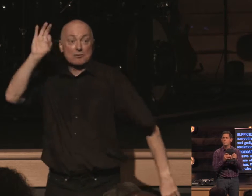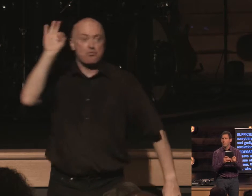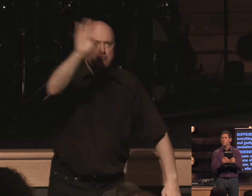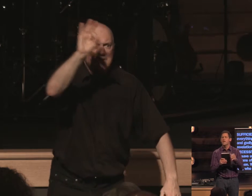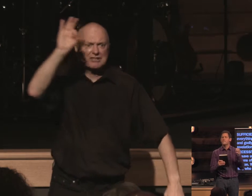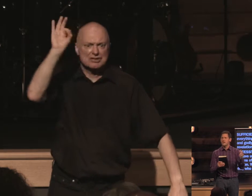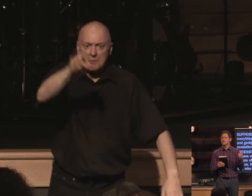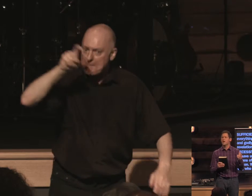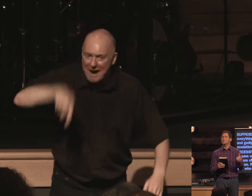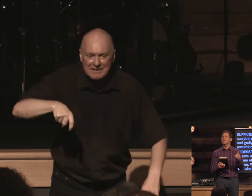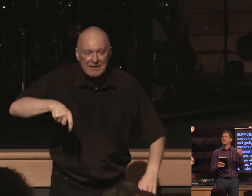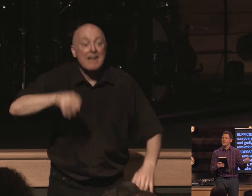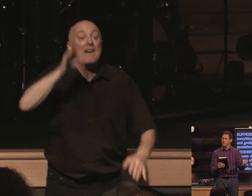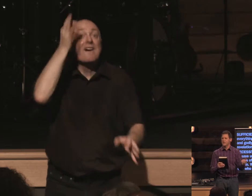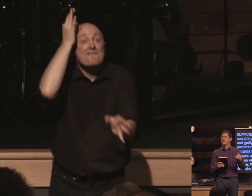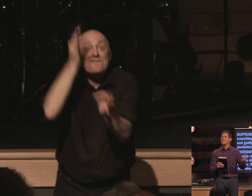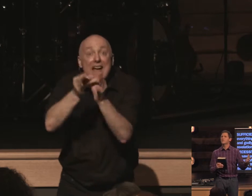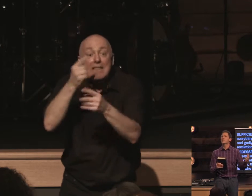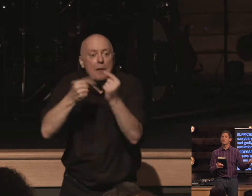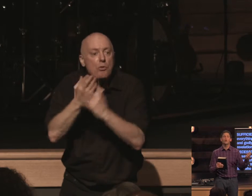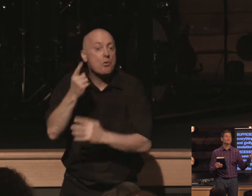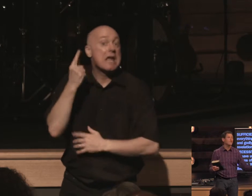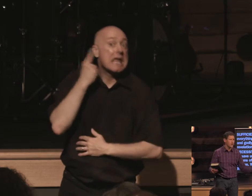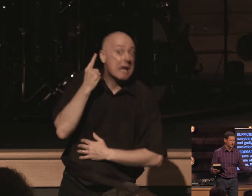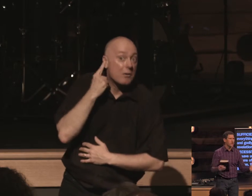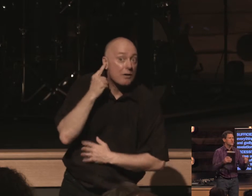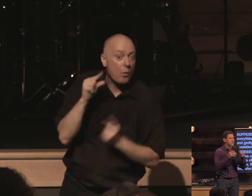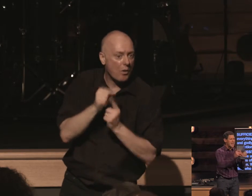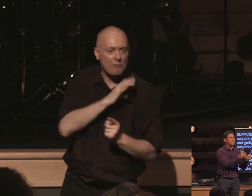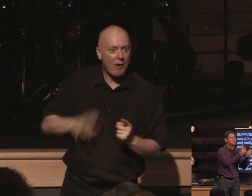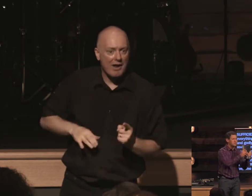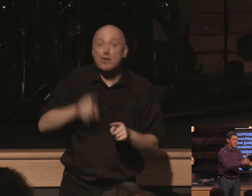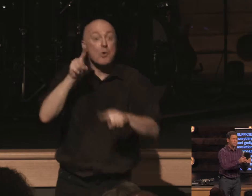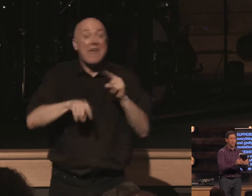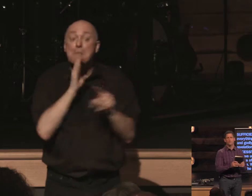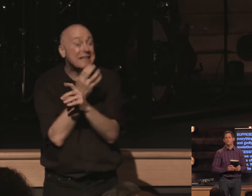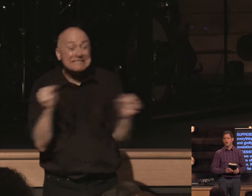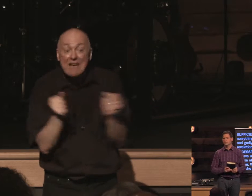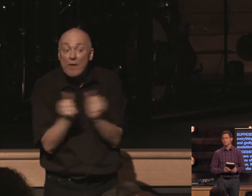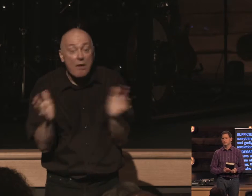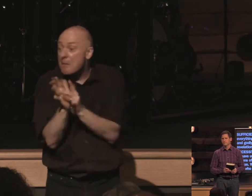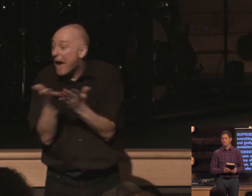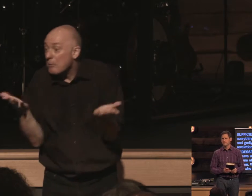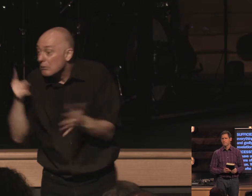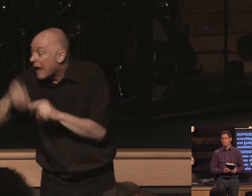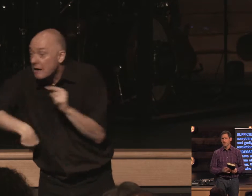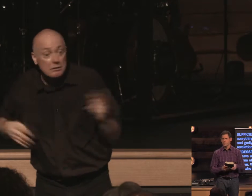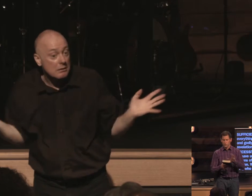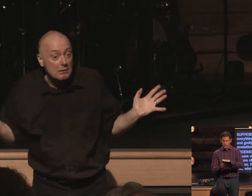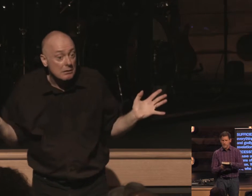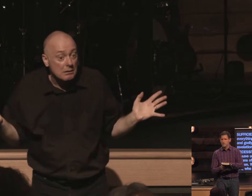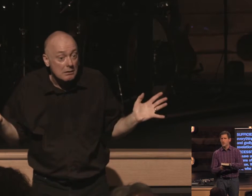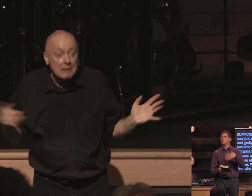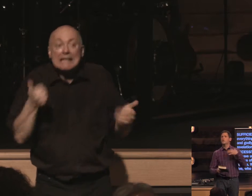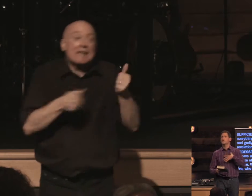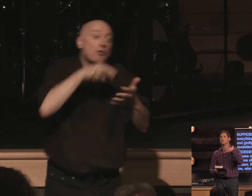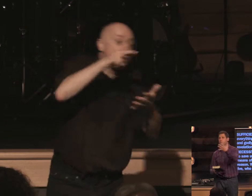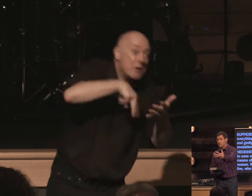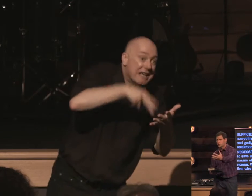form faith comes by hearing hearing the word of christ you can't be saved apart from the gospel either reading it in god's word it's preached